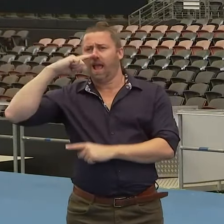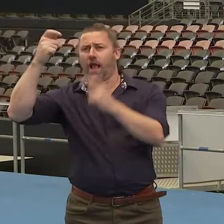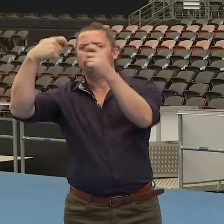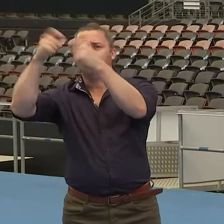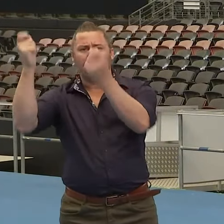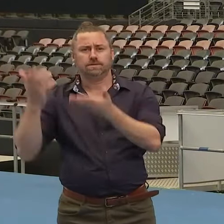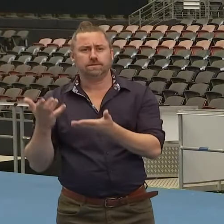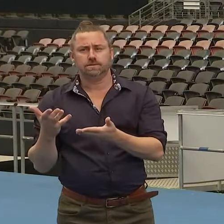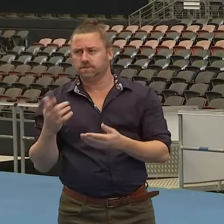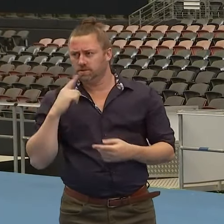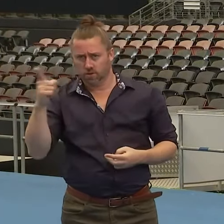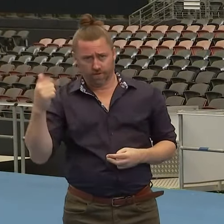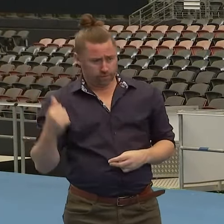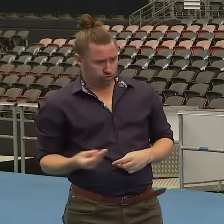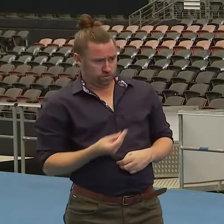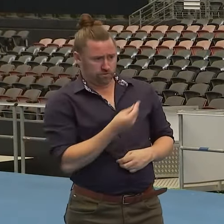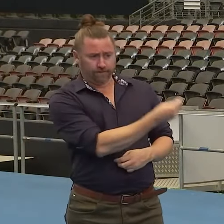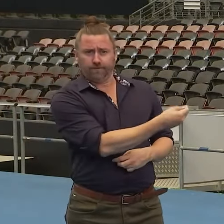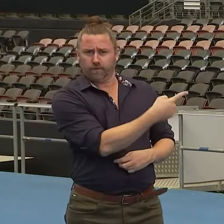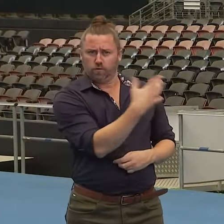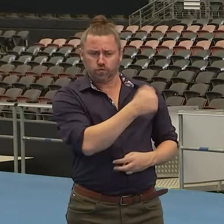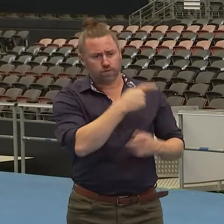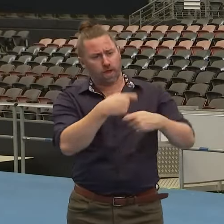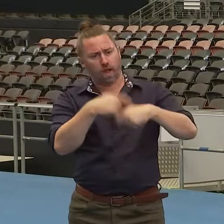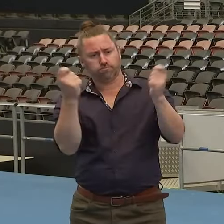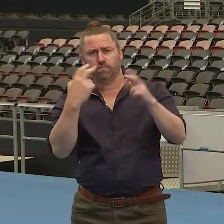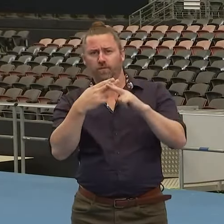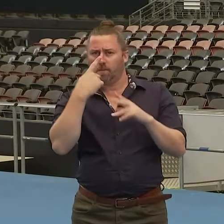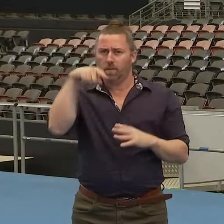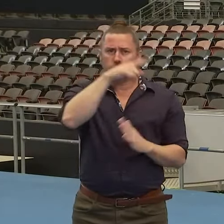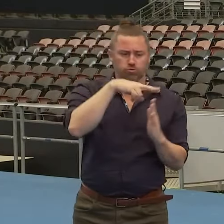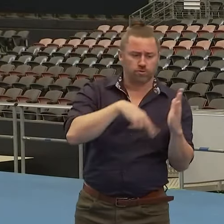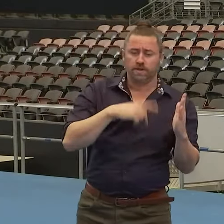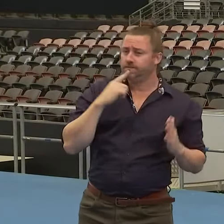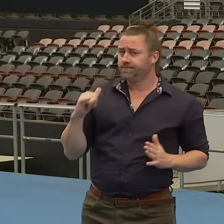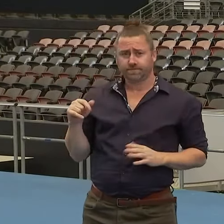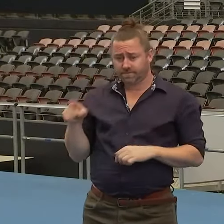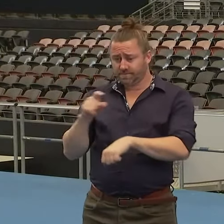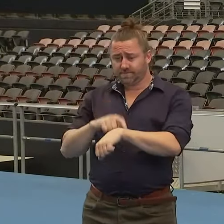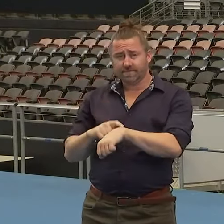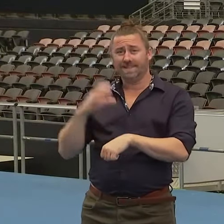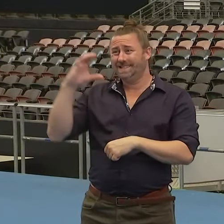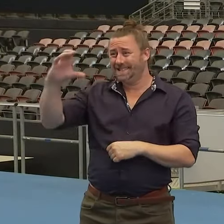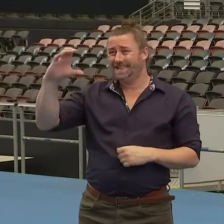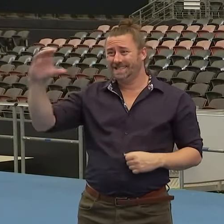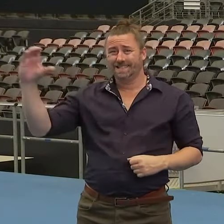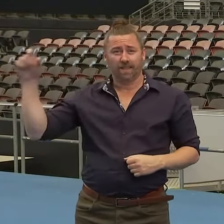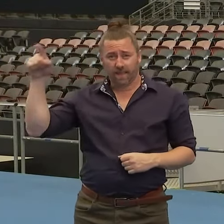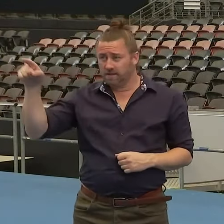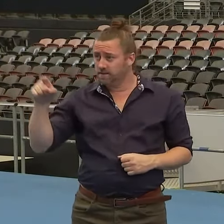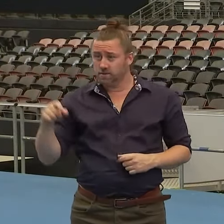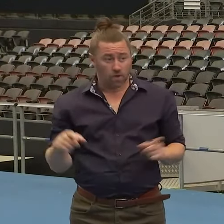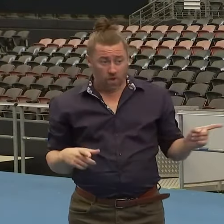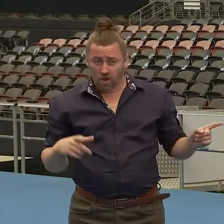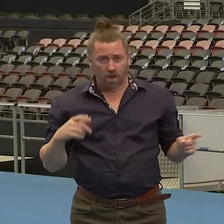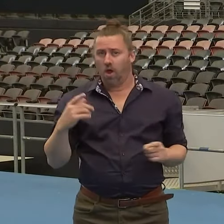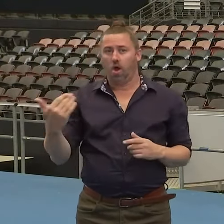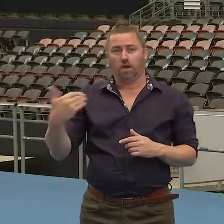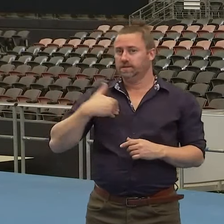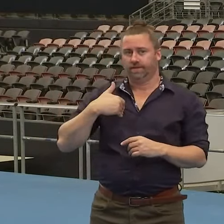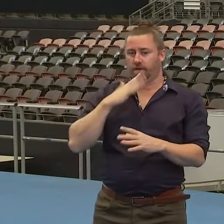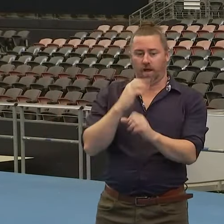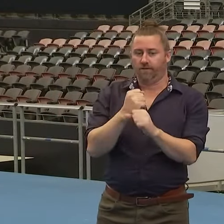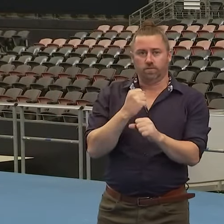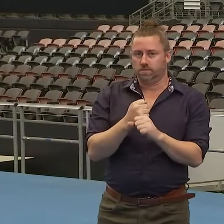all forwarded to the triple C at the time, Josh. You can go and have it, no, it wasn't